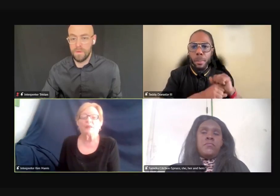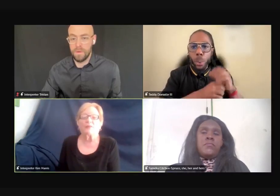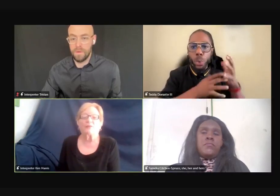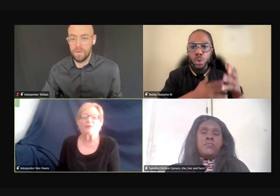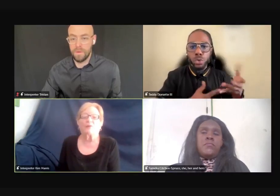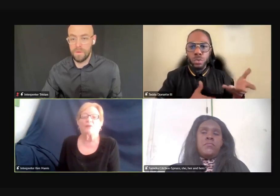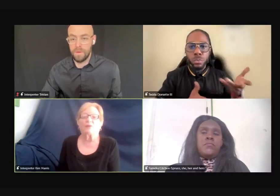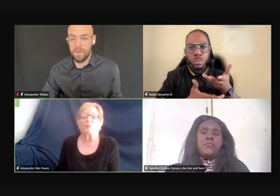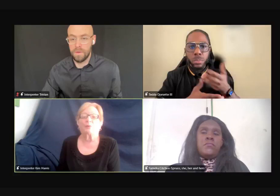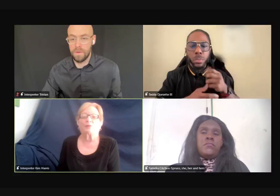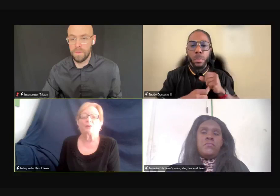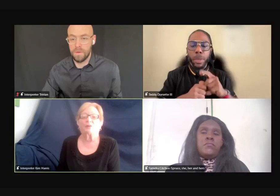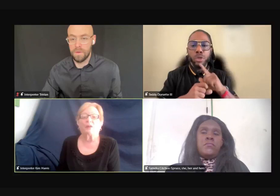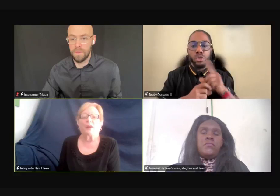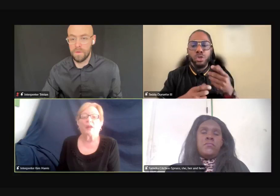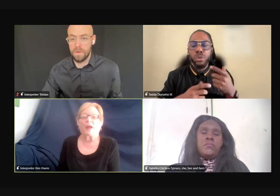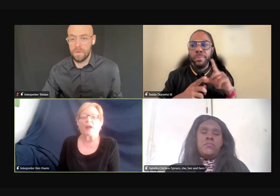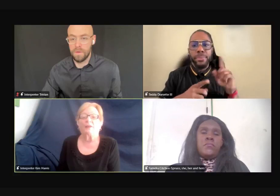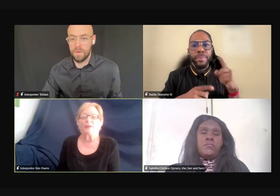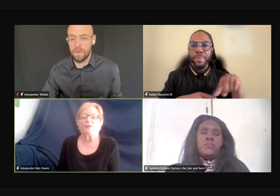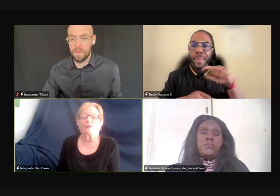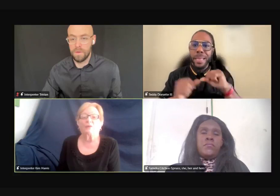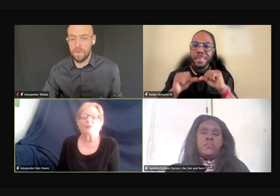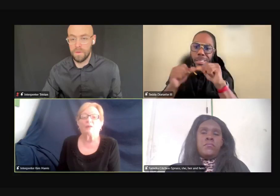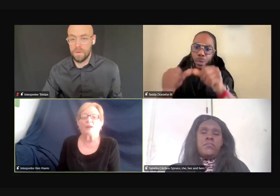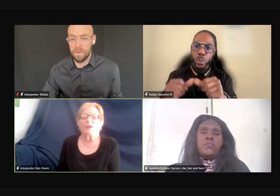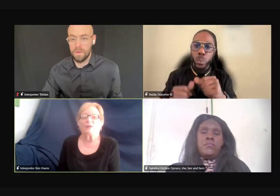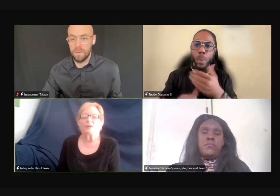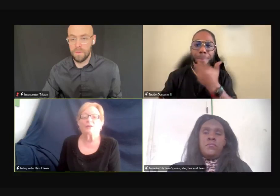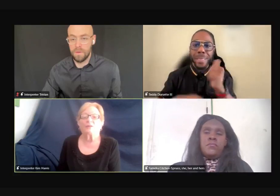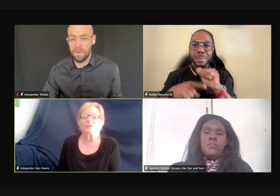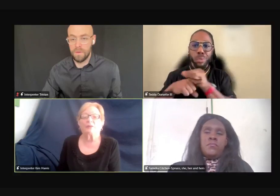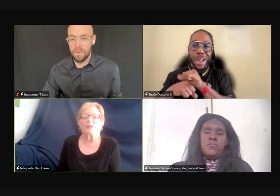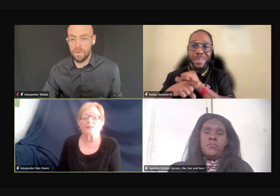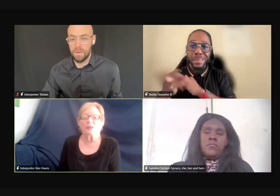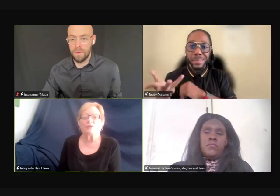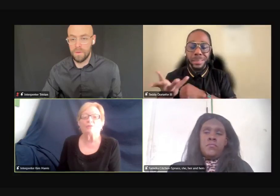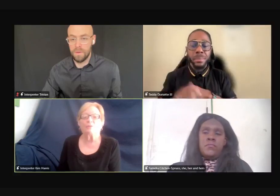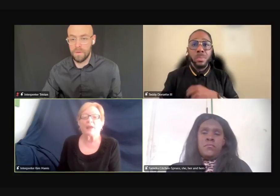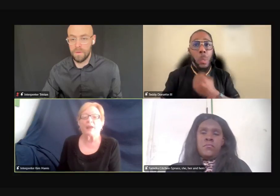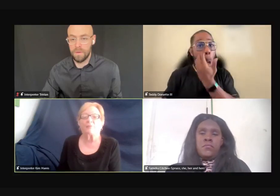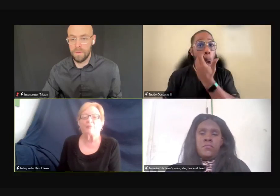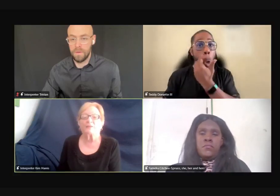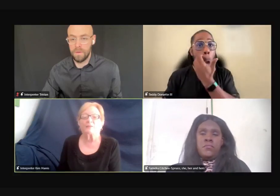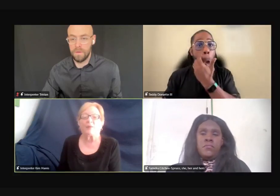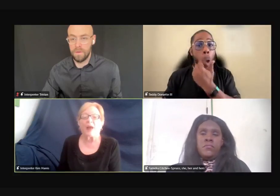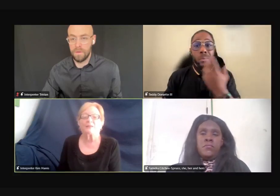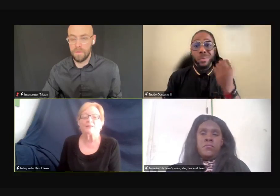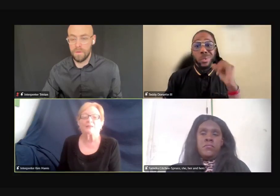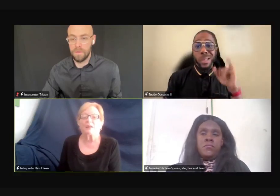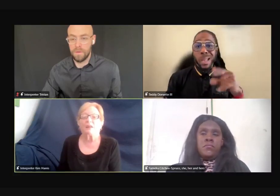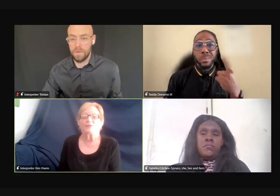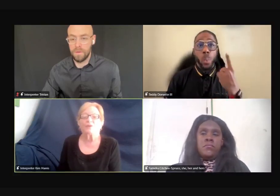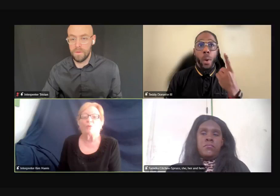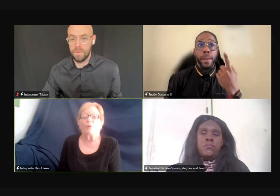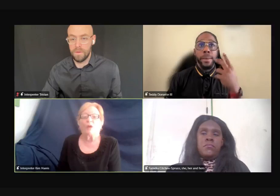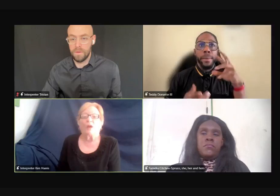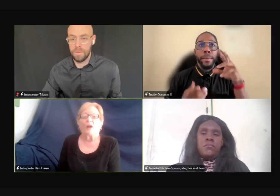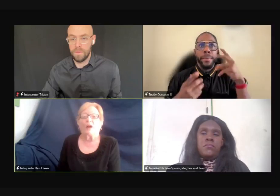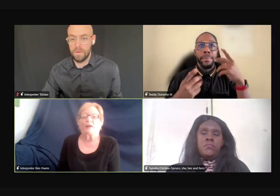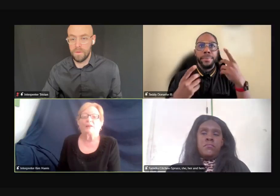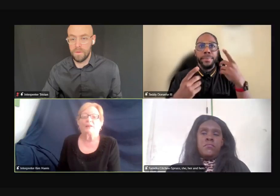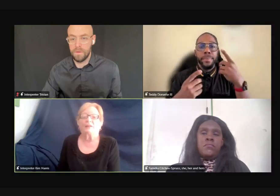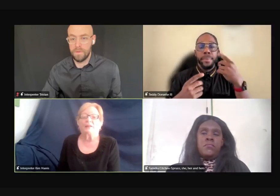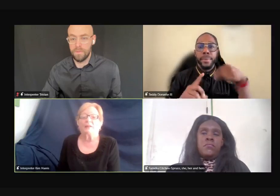with the deaf and hard of hearing person, and you know, to continue to make it best practices. So,